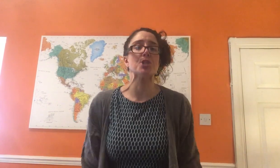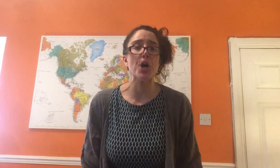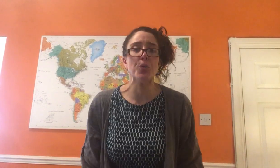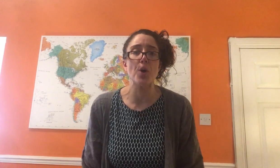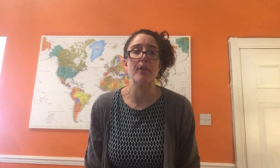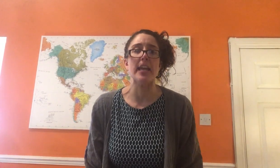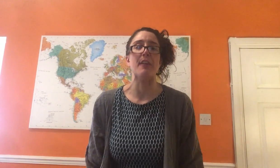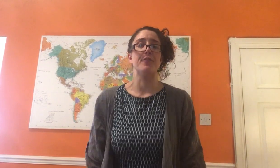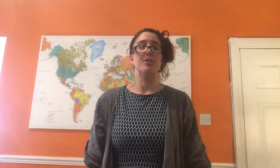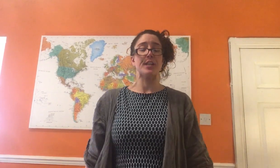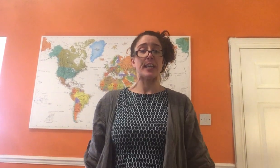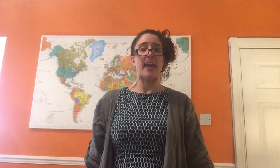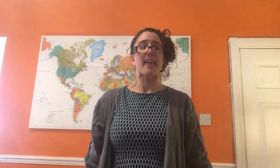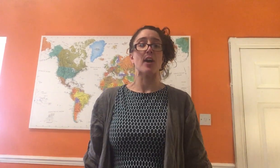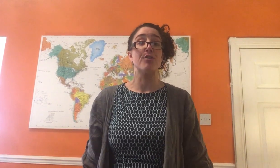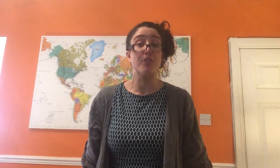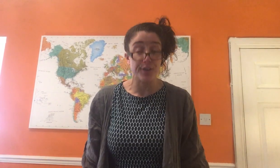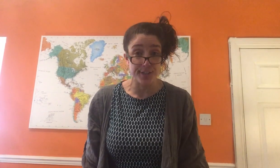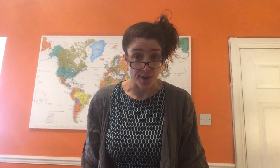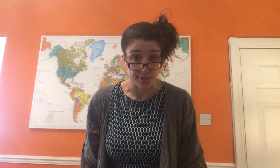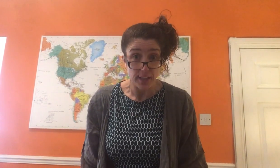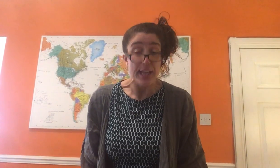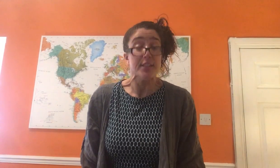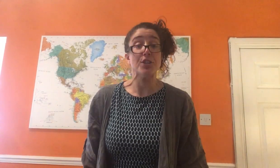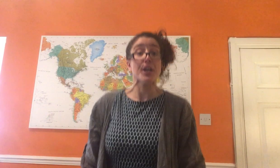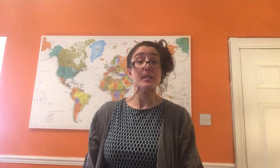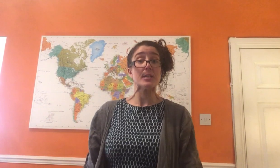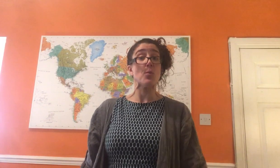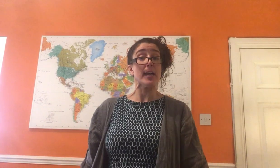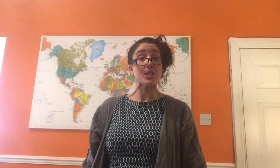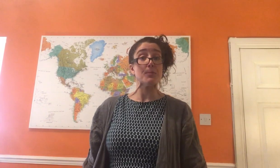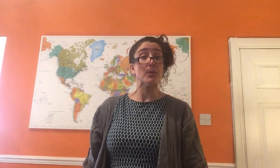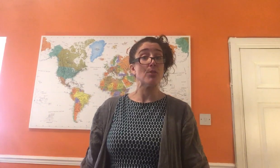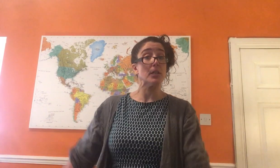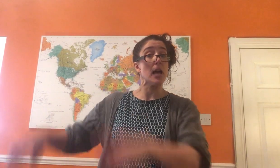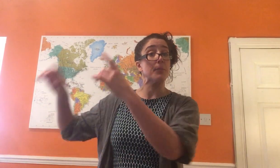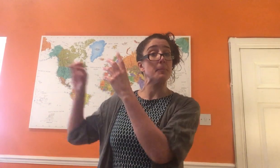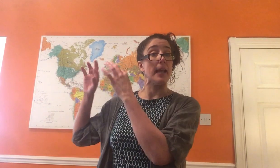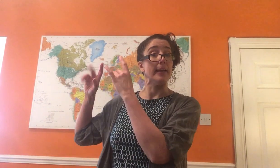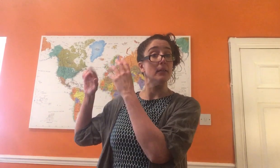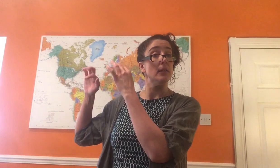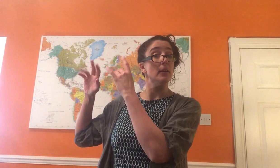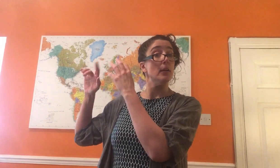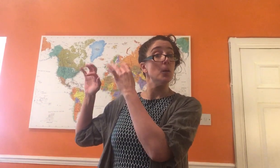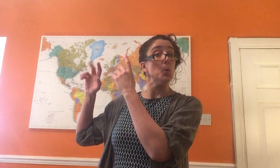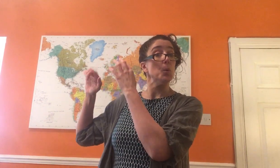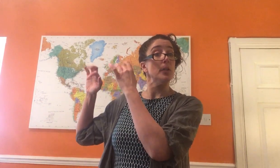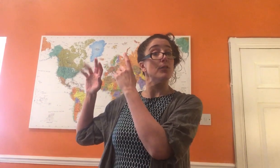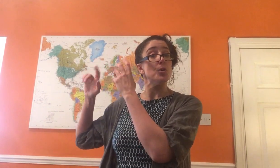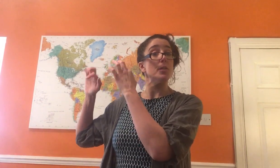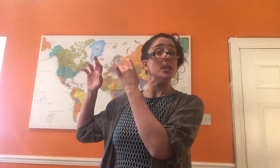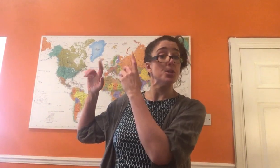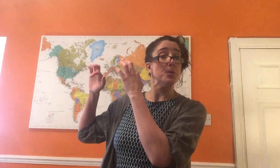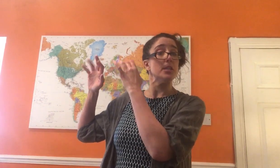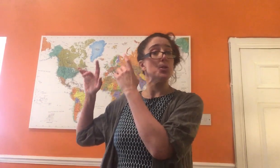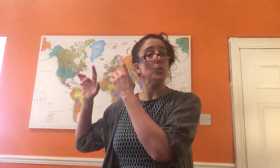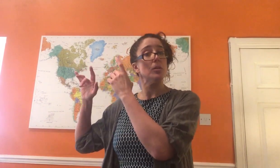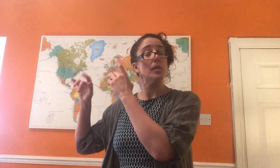don't worry if you didn't get that crocodile. Did you notice what instrument the crocodile was playing? Toot-toot-dee-toot-dee-toot,